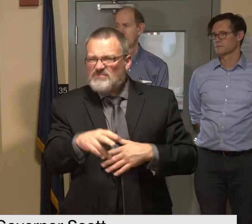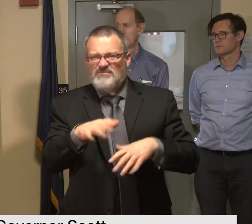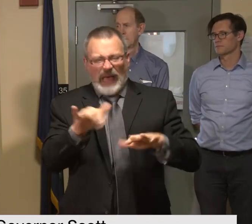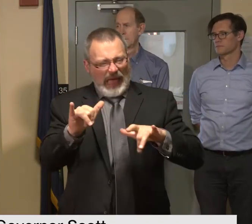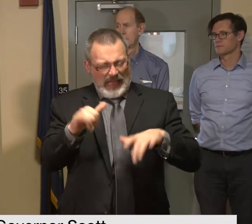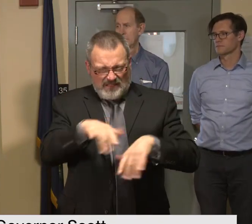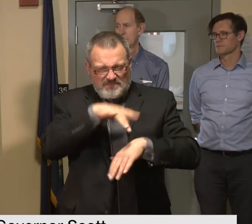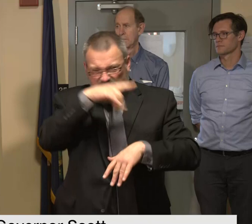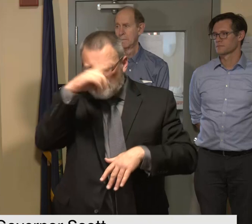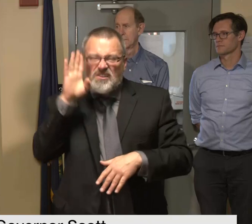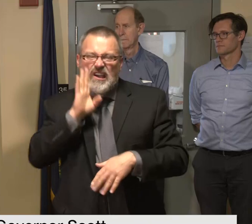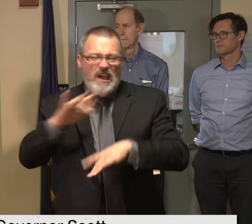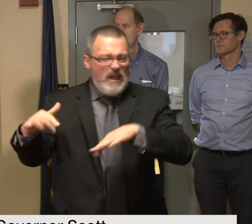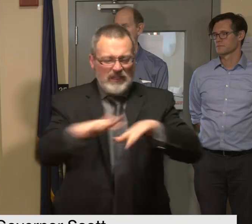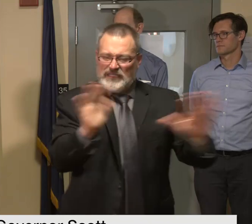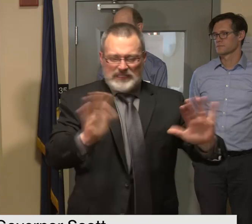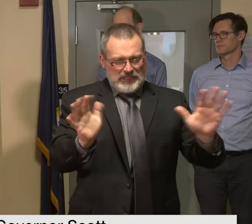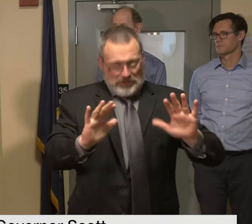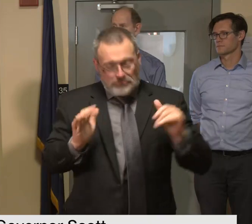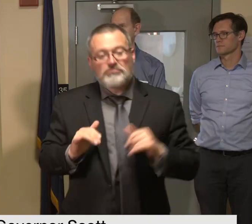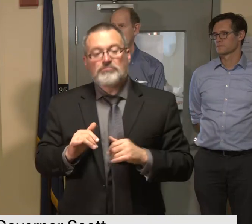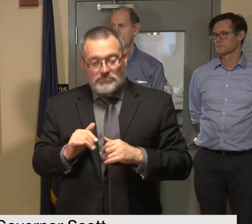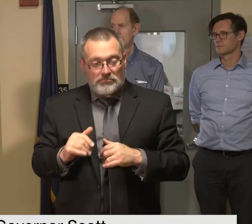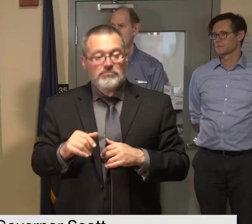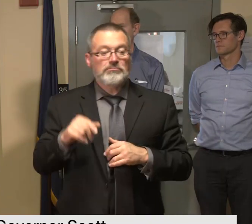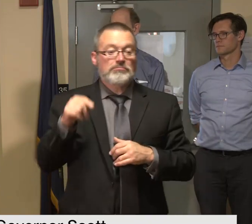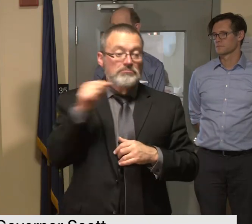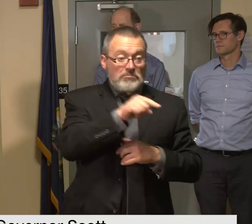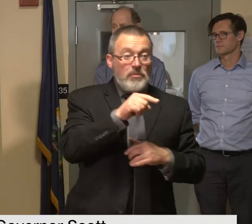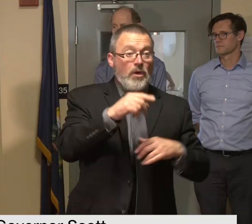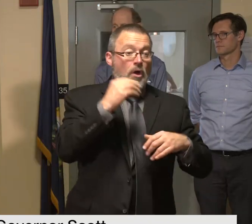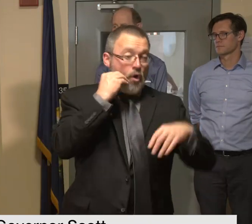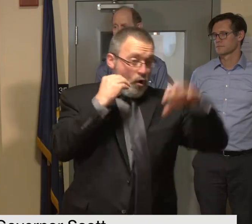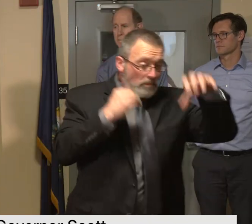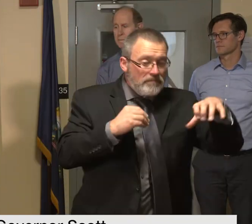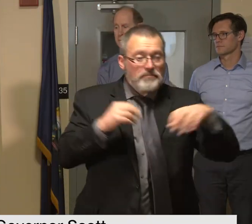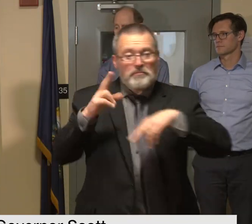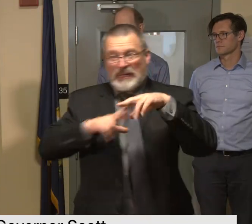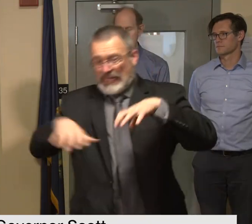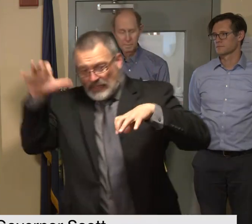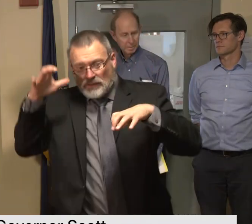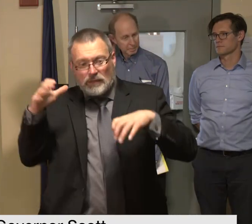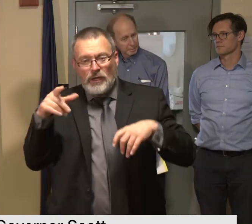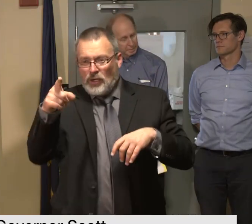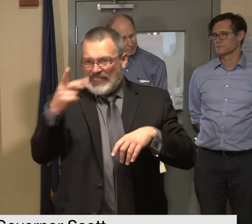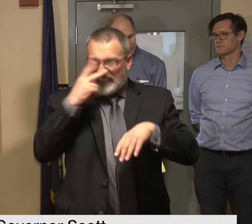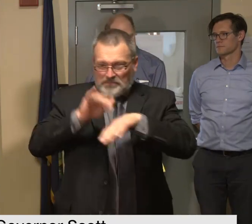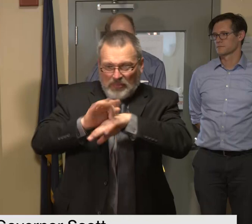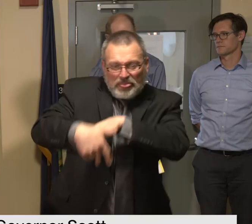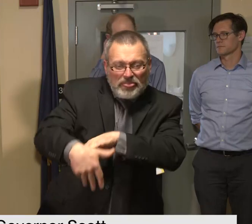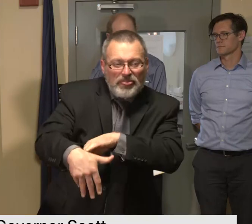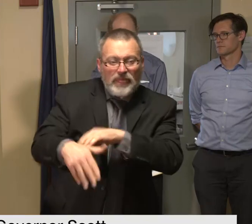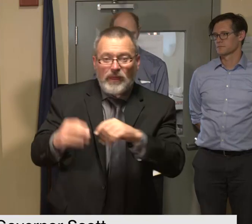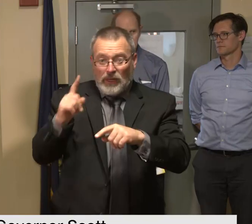owners to contact the spill response team if you've believed there's been a spill of hazardous materials in your basement or your basement has